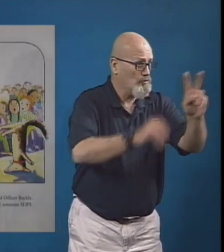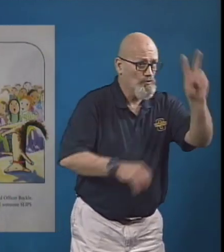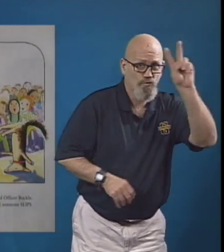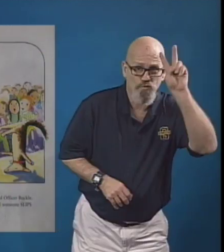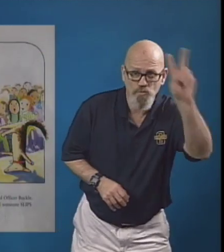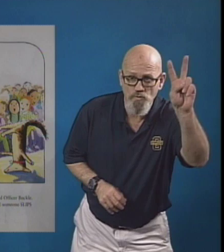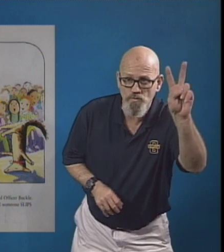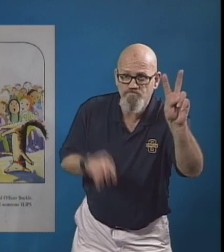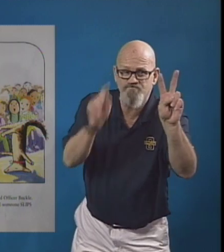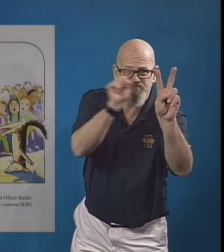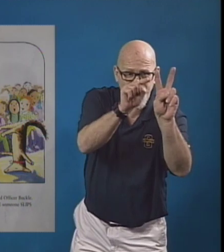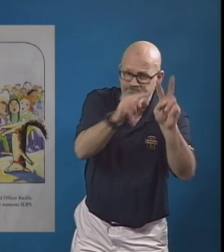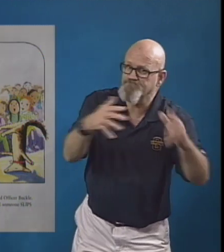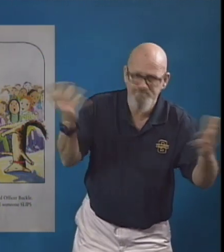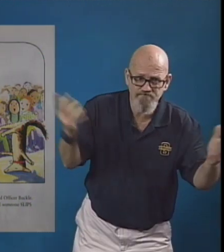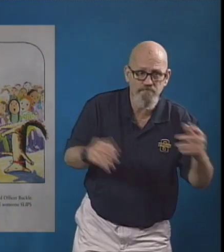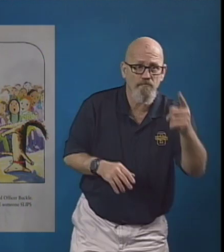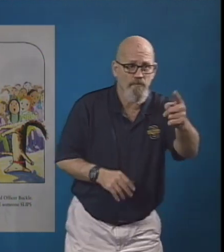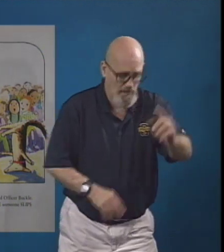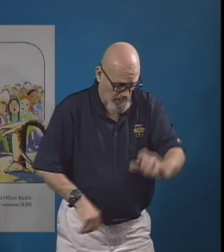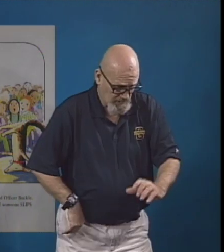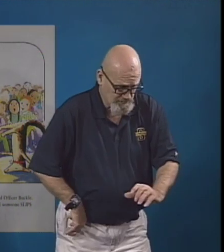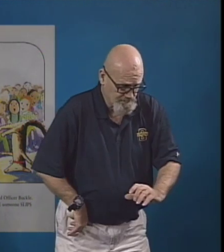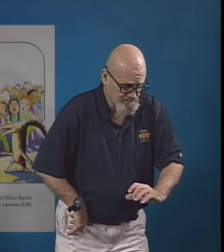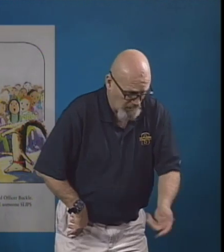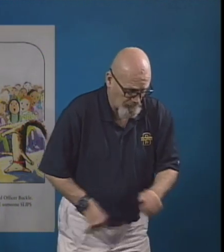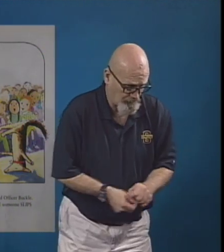Safety tip number two, said Officer Buckle.